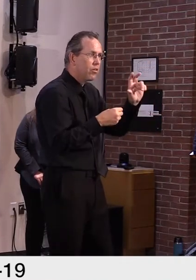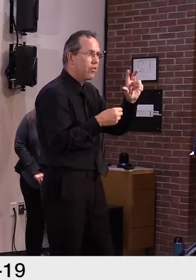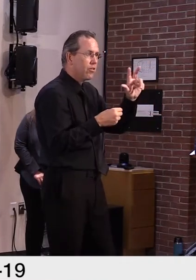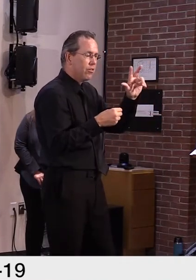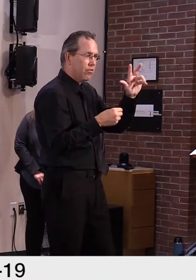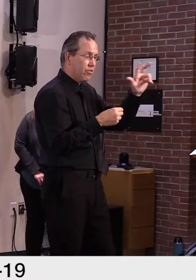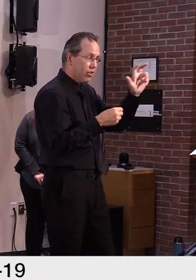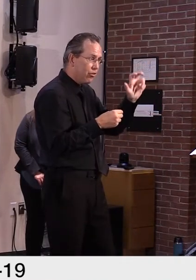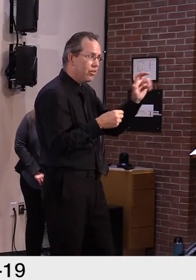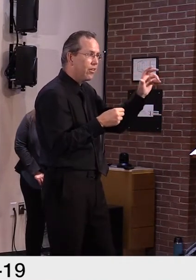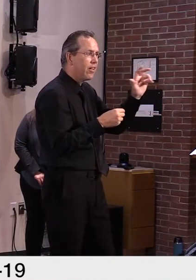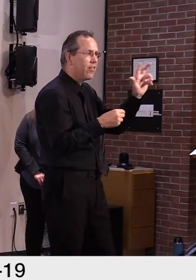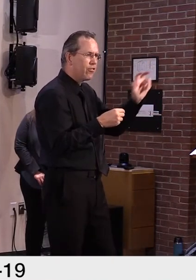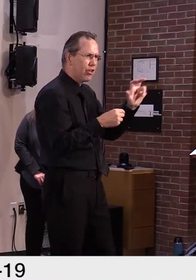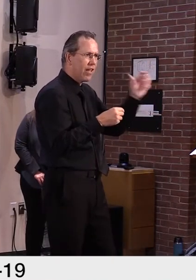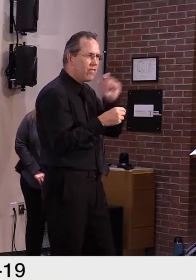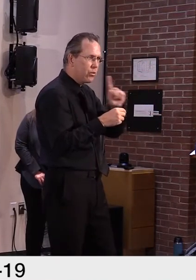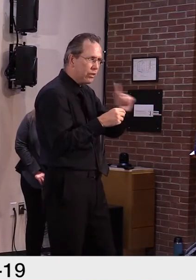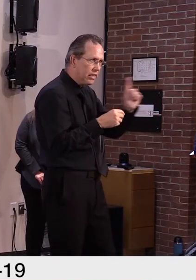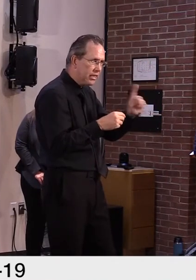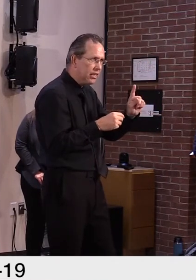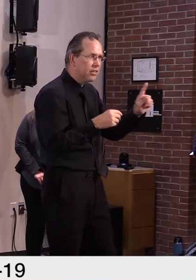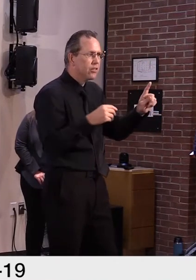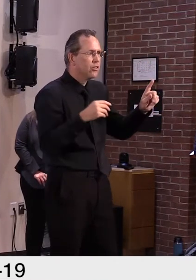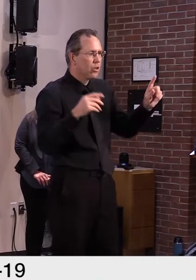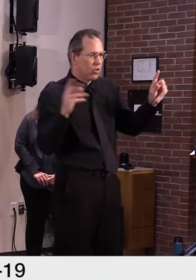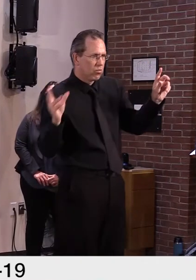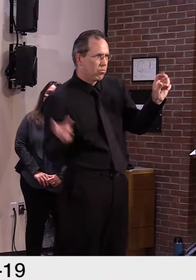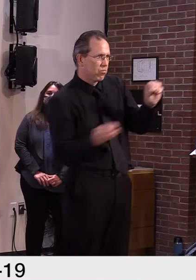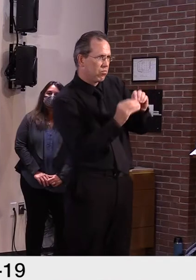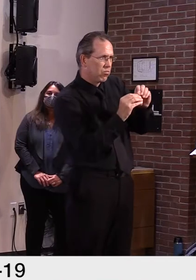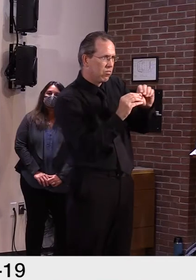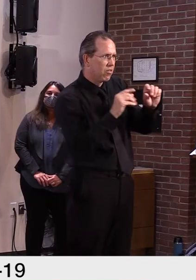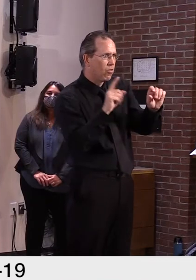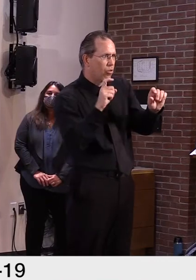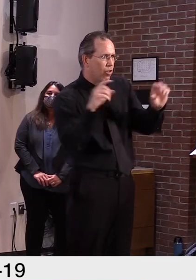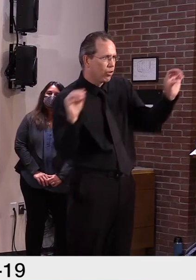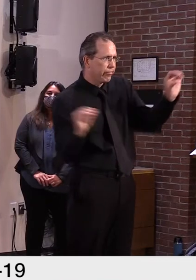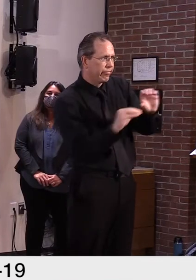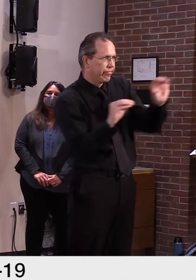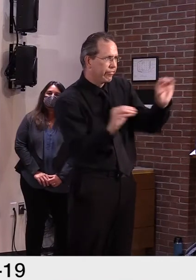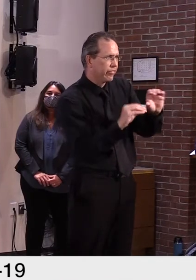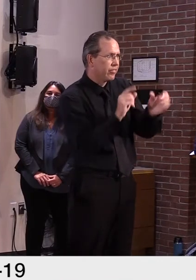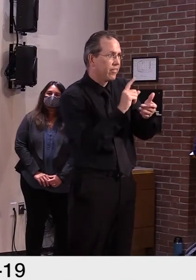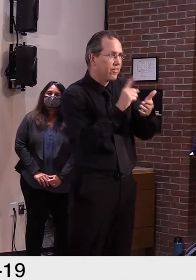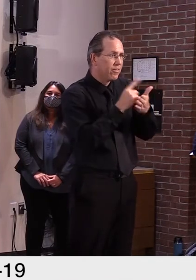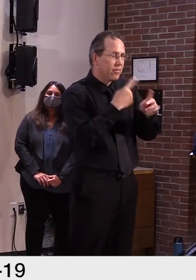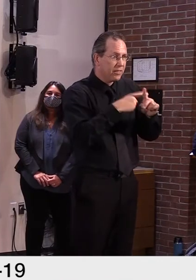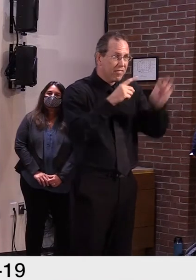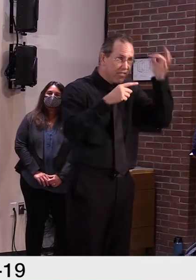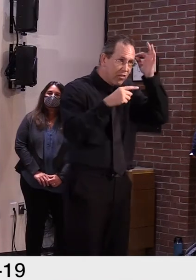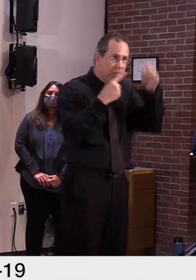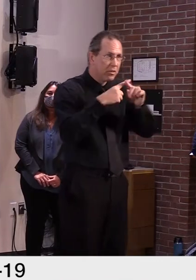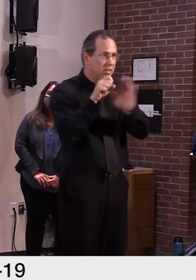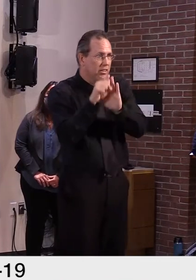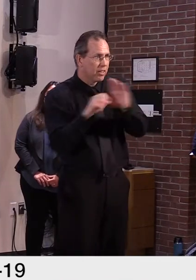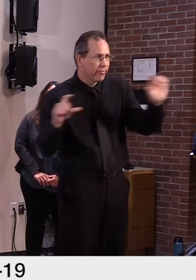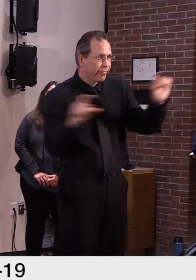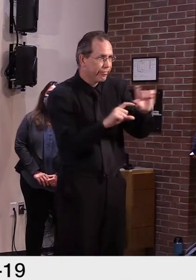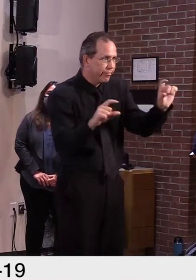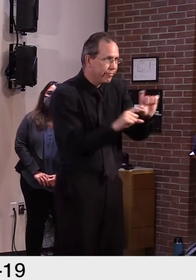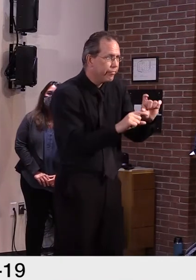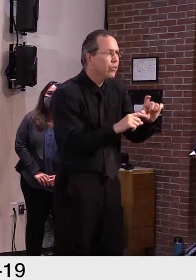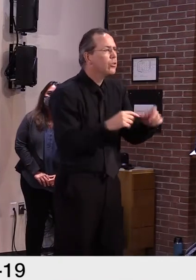for a total of six weeks. And then we would also look for additional CRF money to be